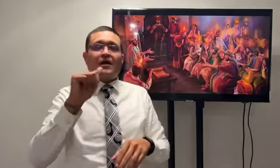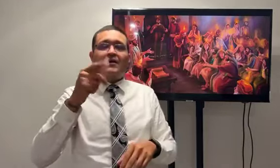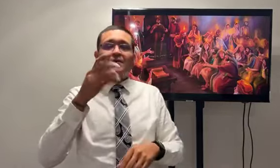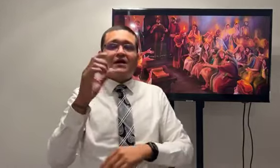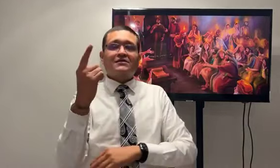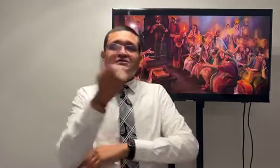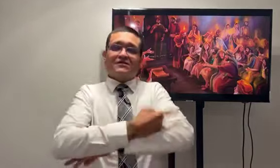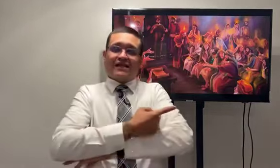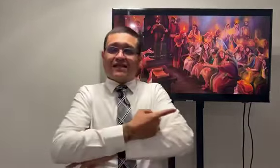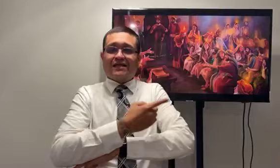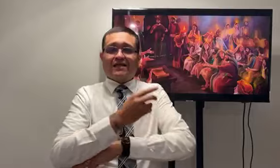you know of the